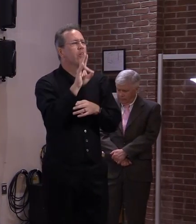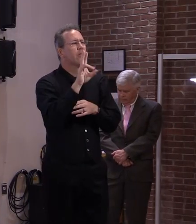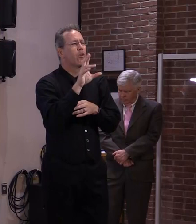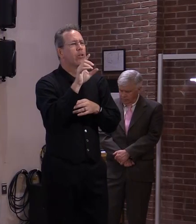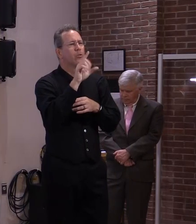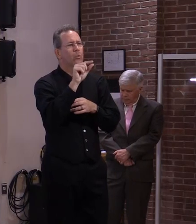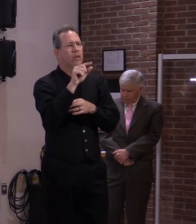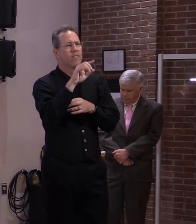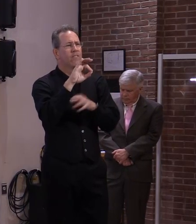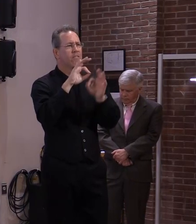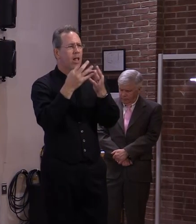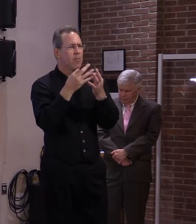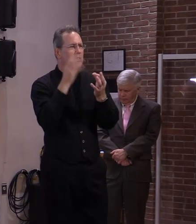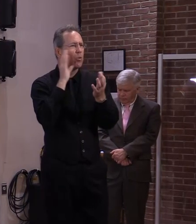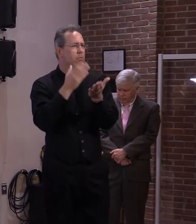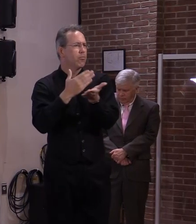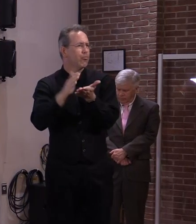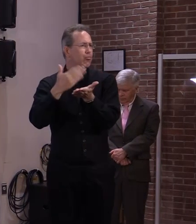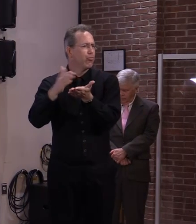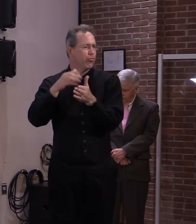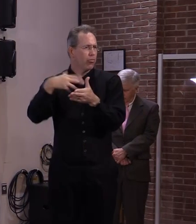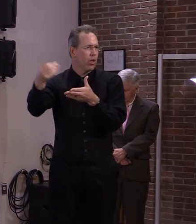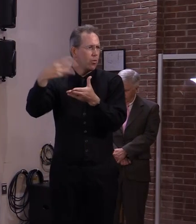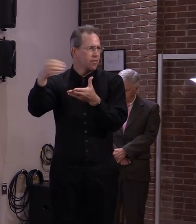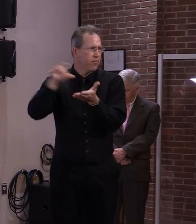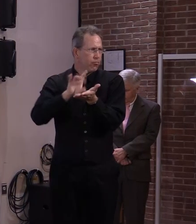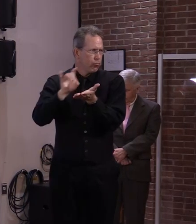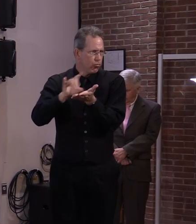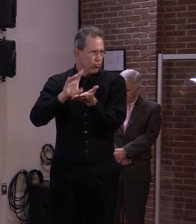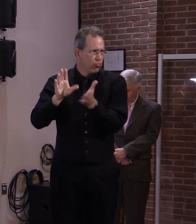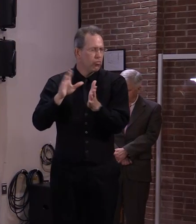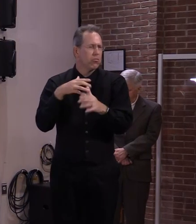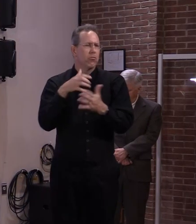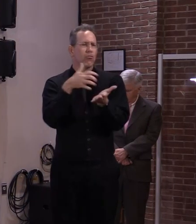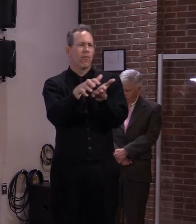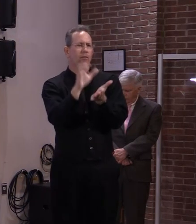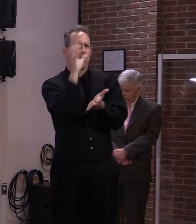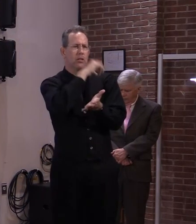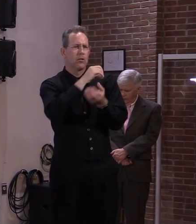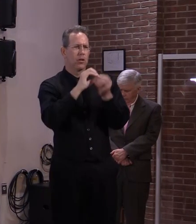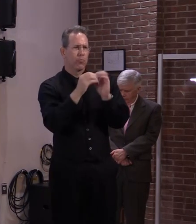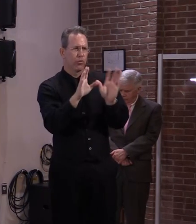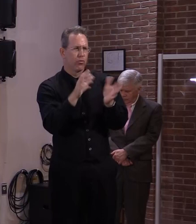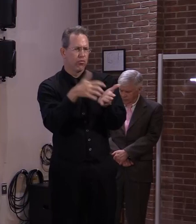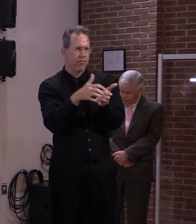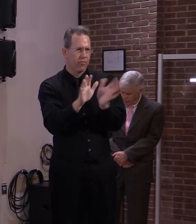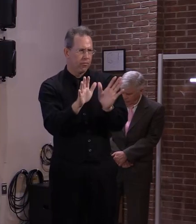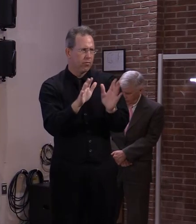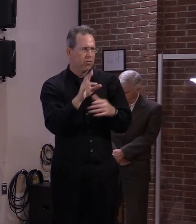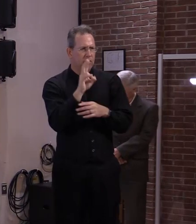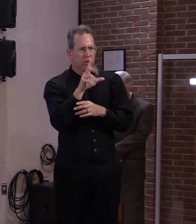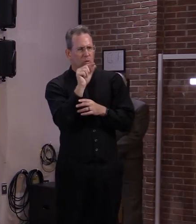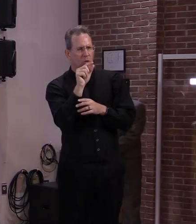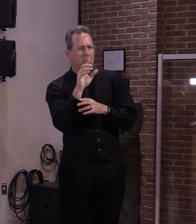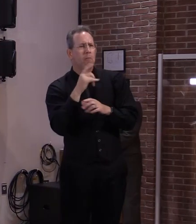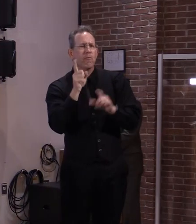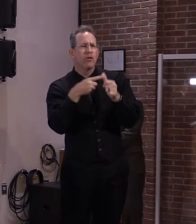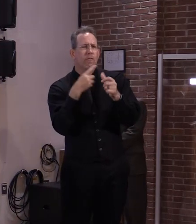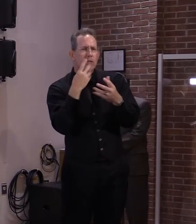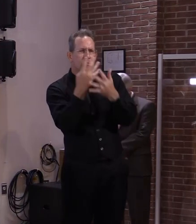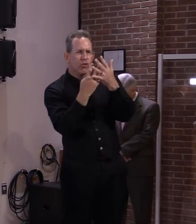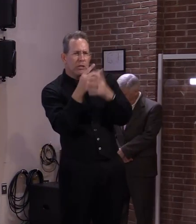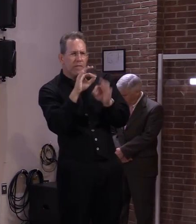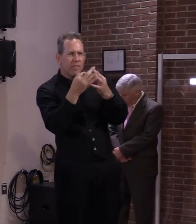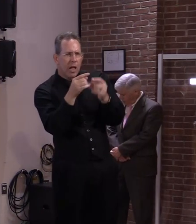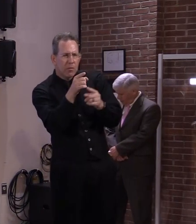estimate right now obviously we will go through the eligibility process with those households to see if they do meet a category uh moving forward